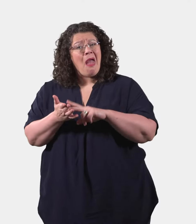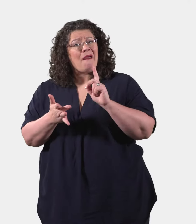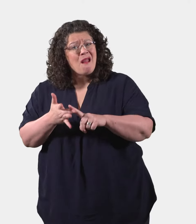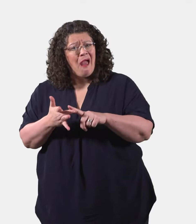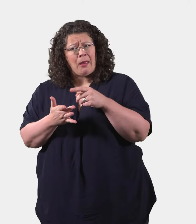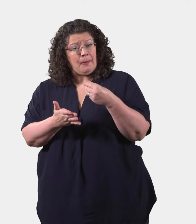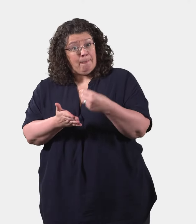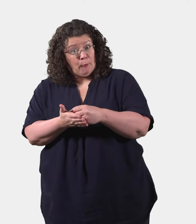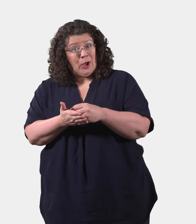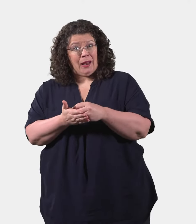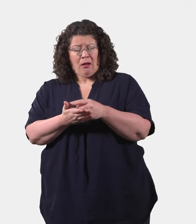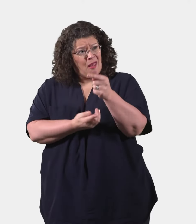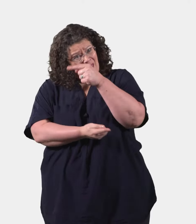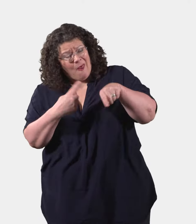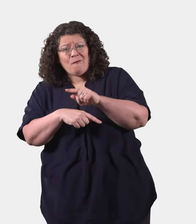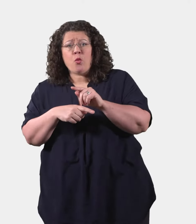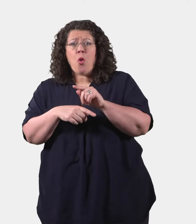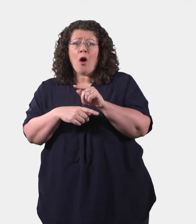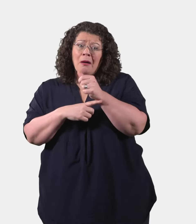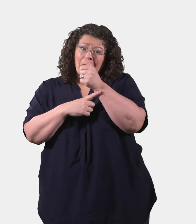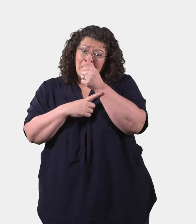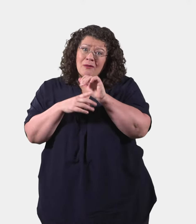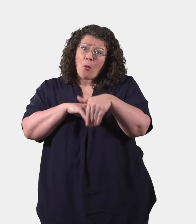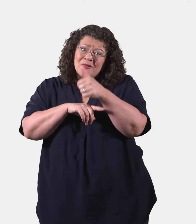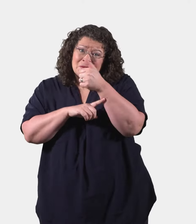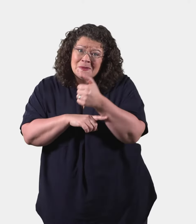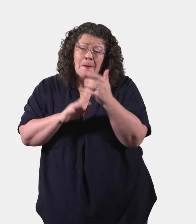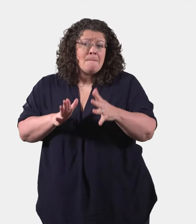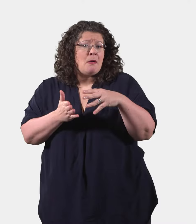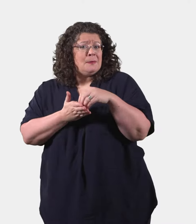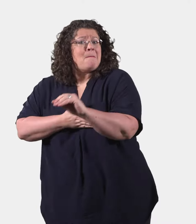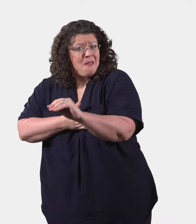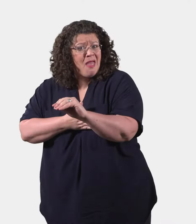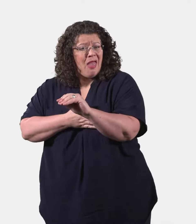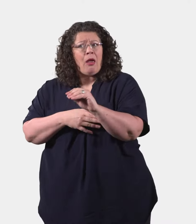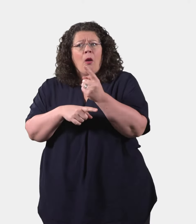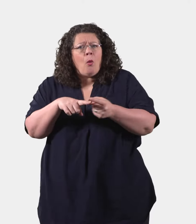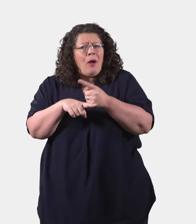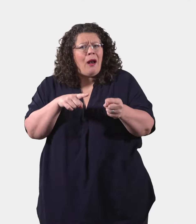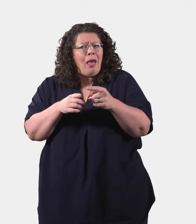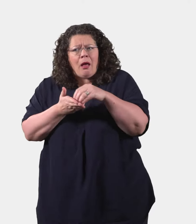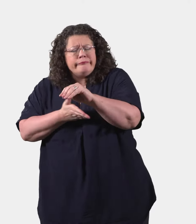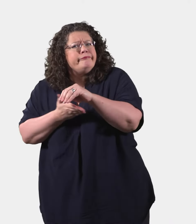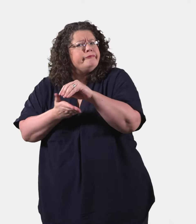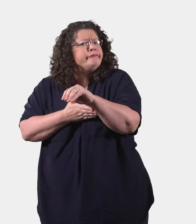National Insurance is money paid by everyone who is over 16 years old and earns over a certain weekly amount.